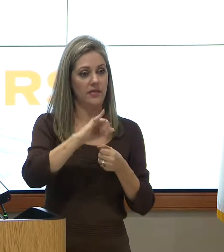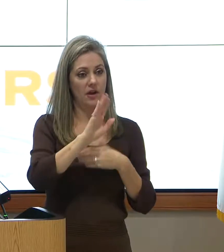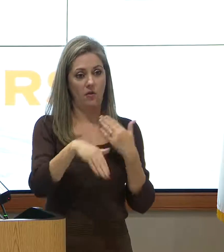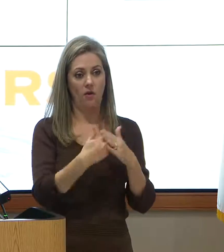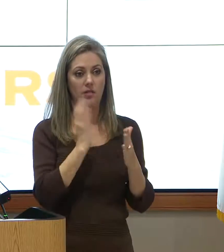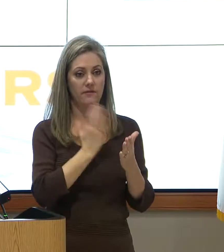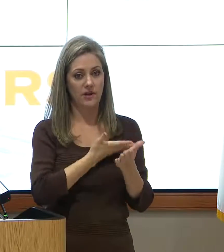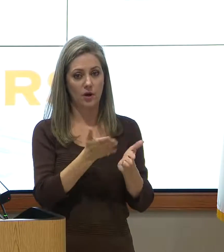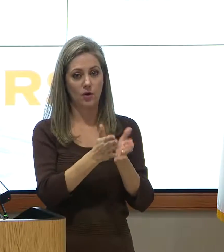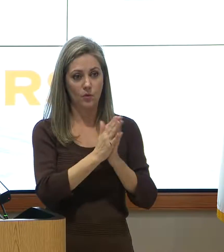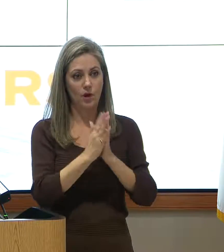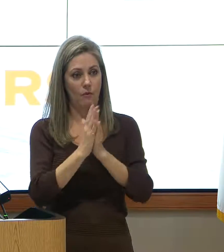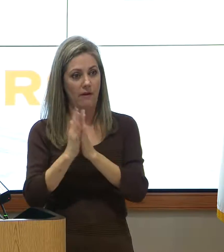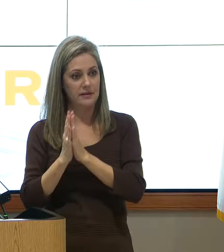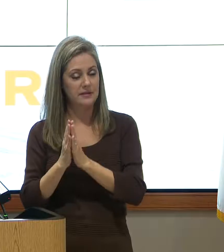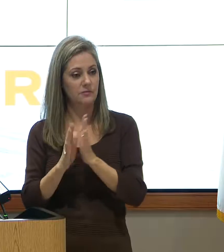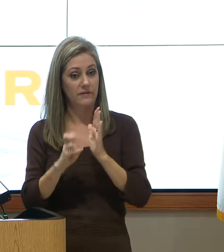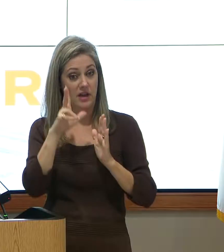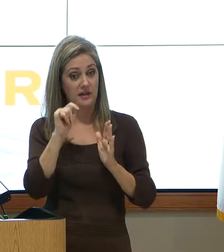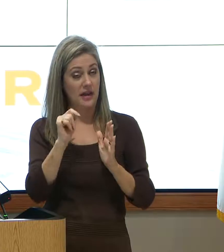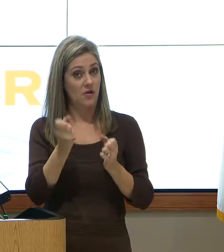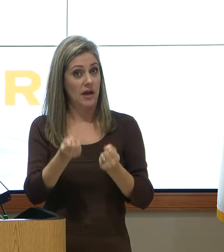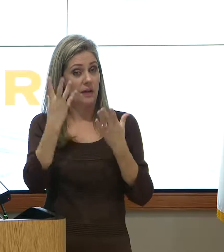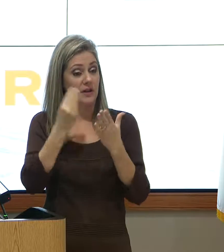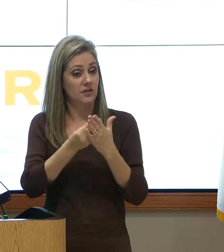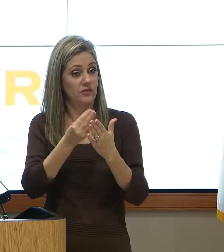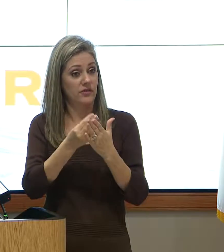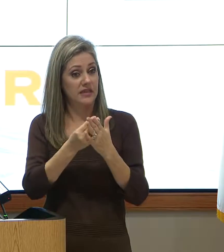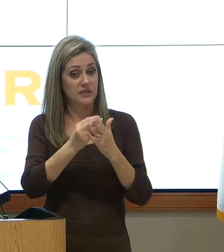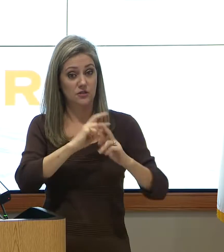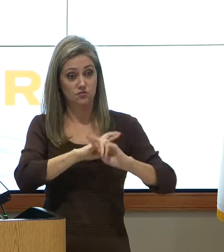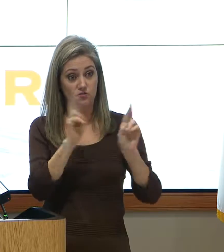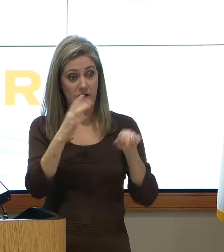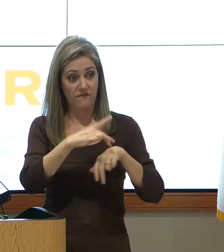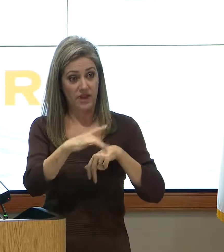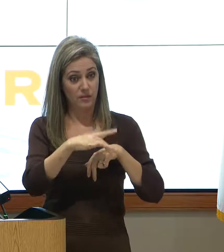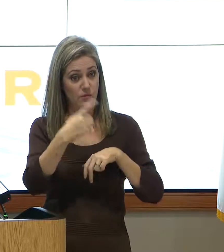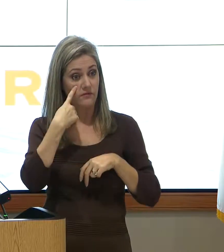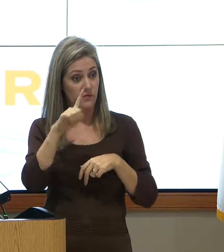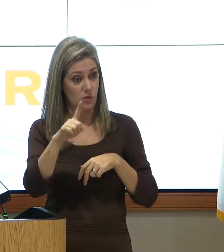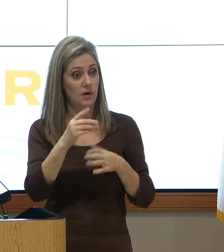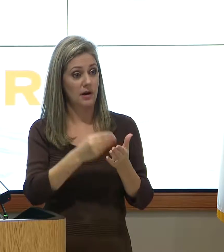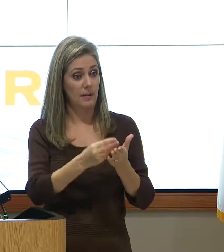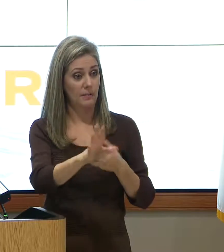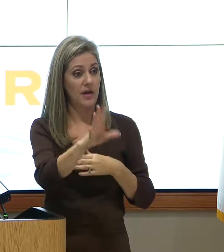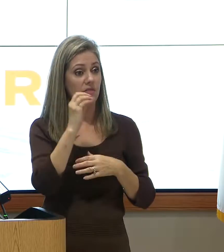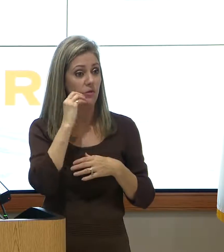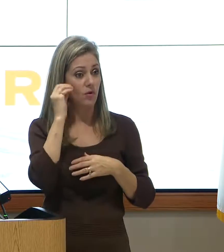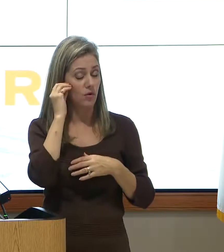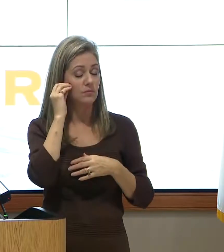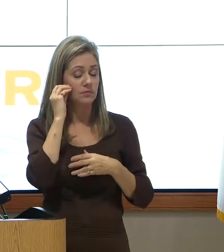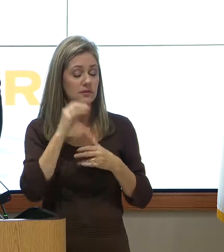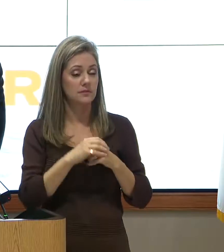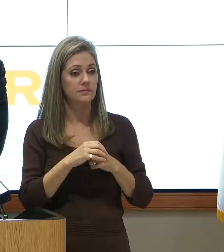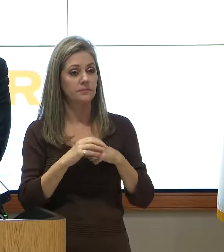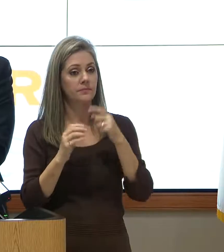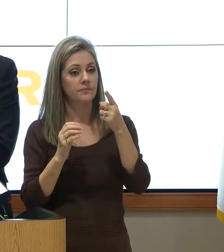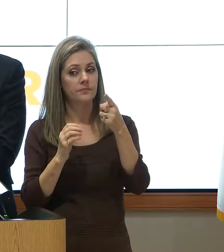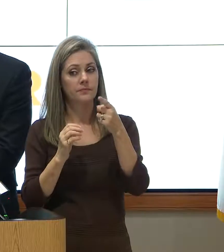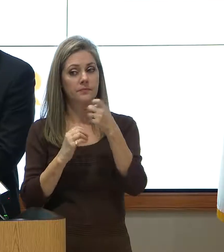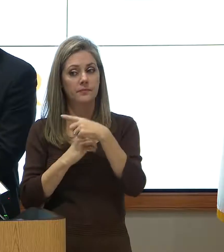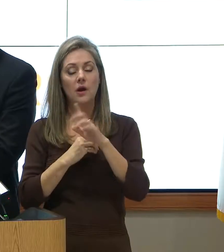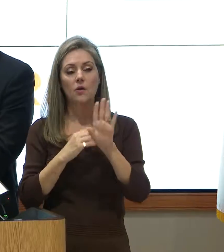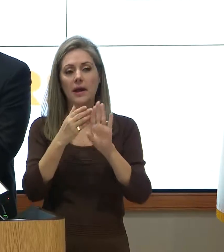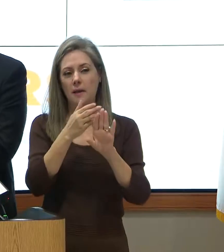that we have, and as we find out what funding will become available for buyouts, those certainly will be given consideration. Absolutely. How many homes –